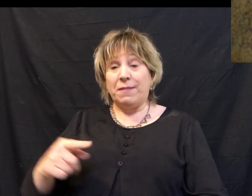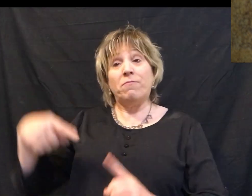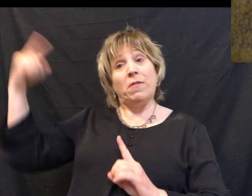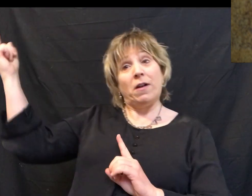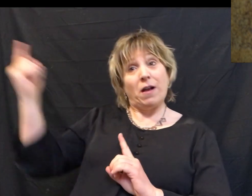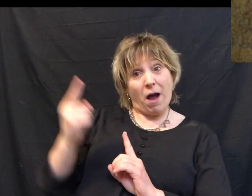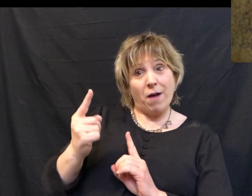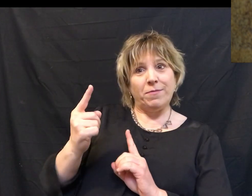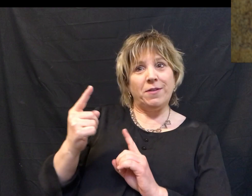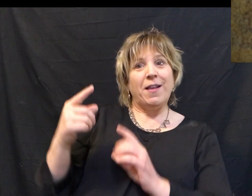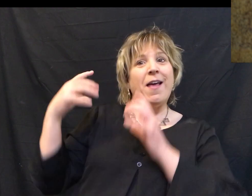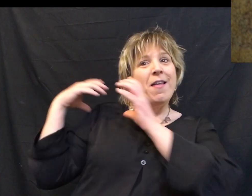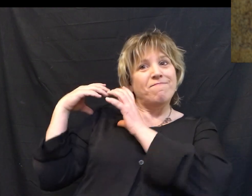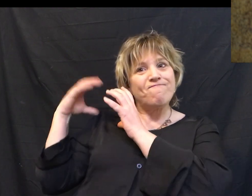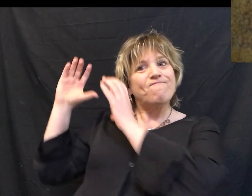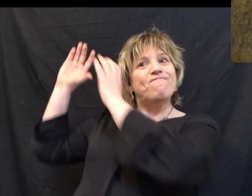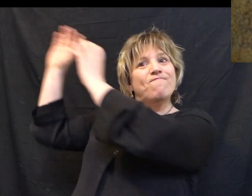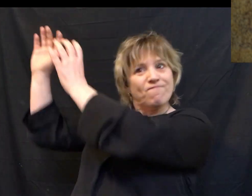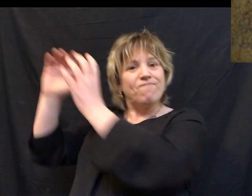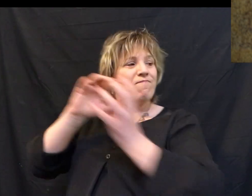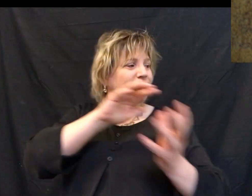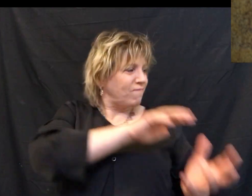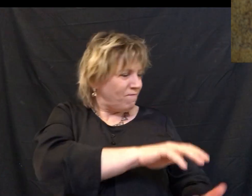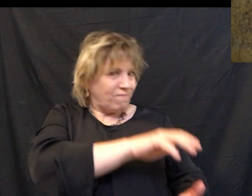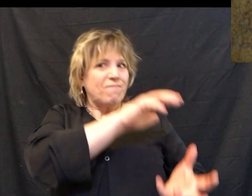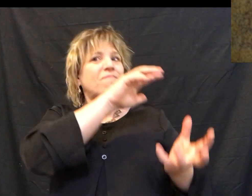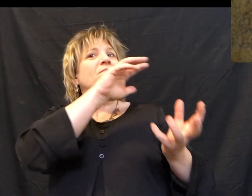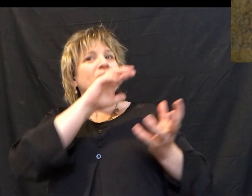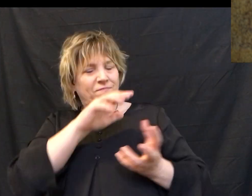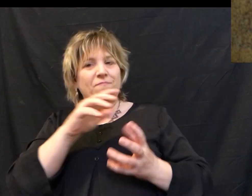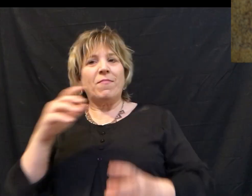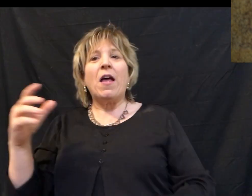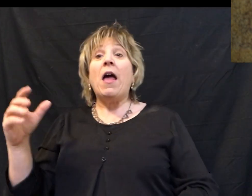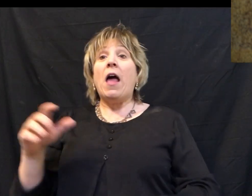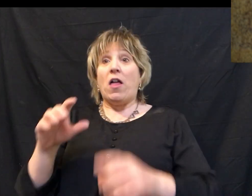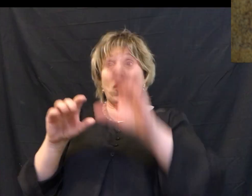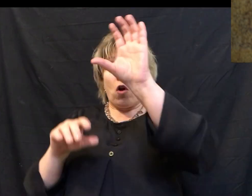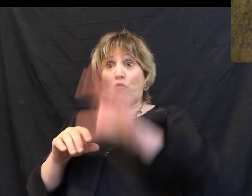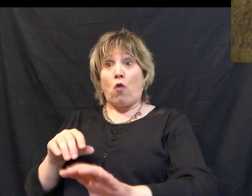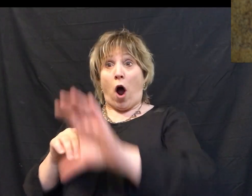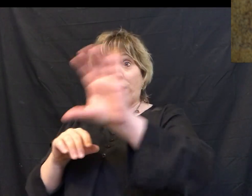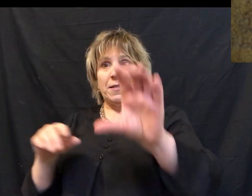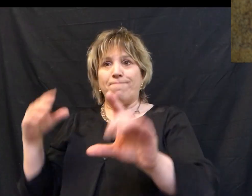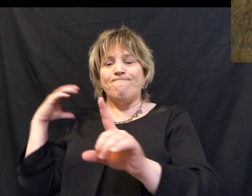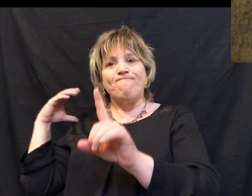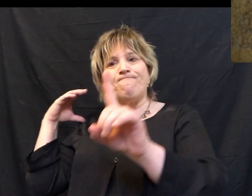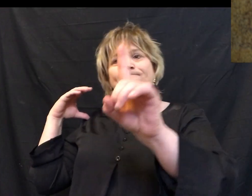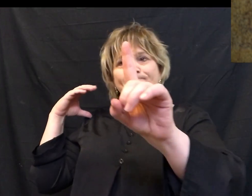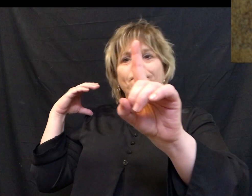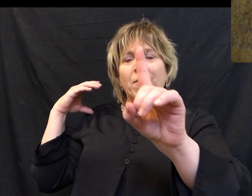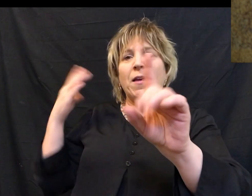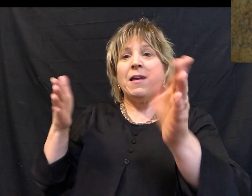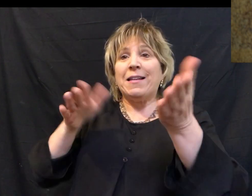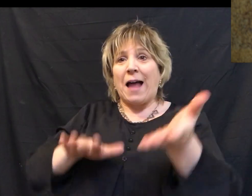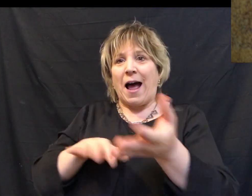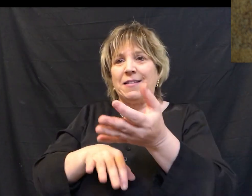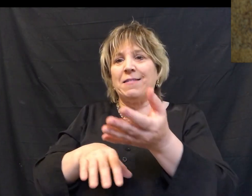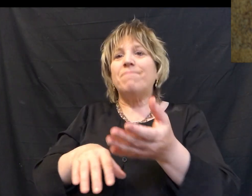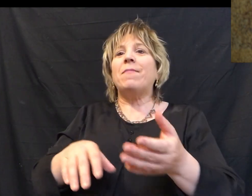our king, comes to us and he takes the burden from us. He carries it to the cross, dies with our